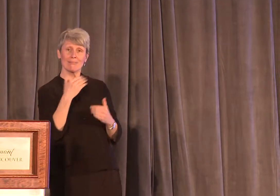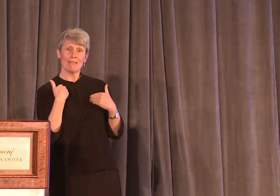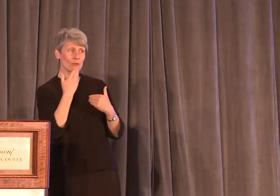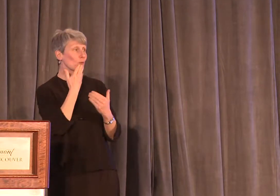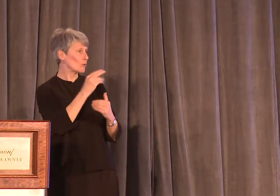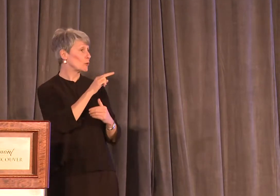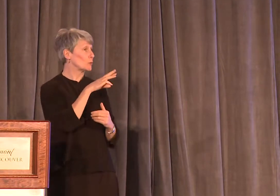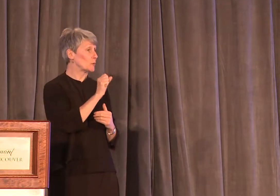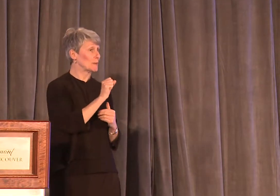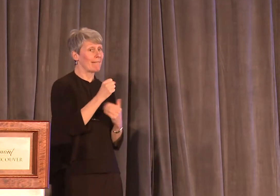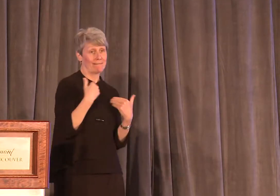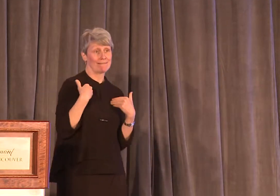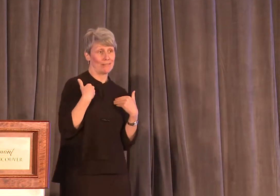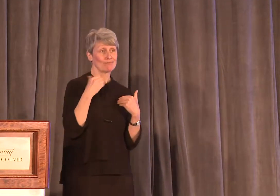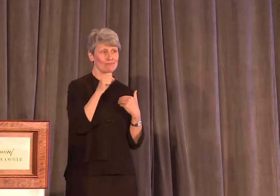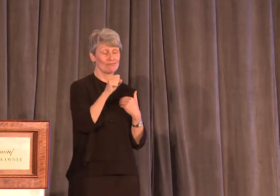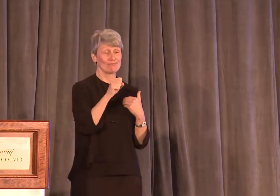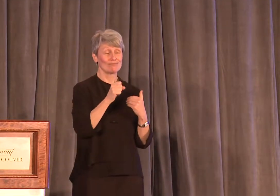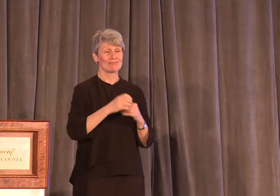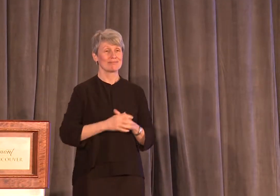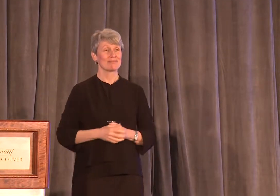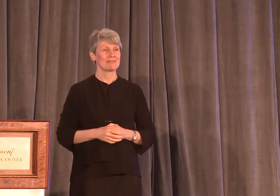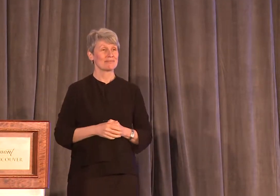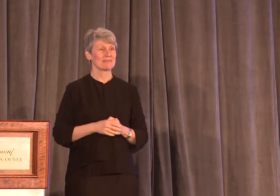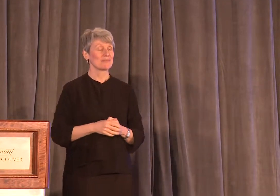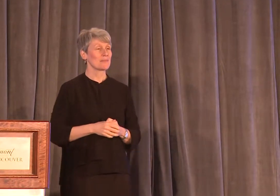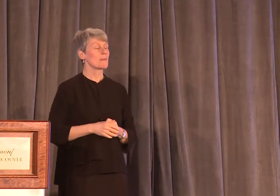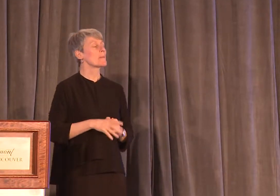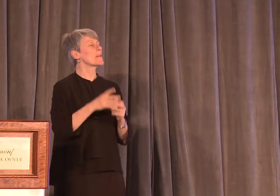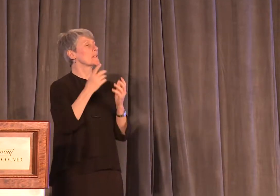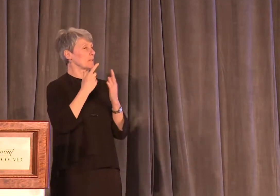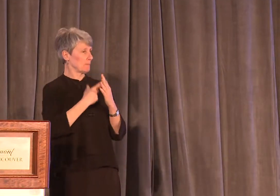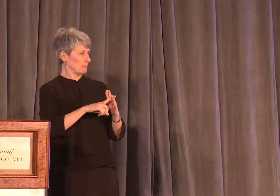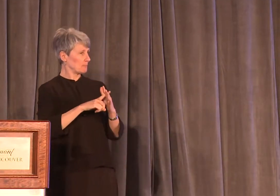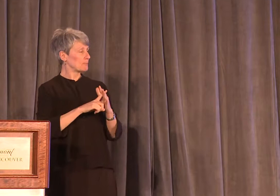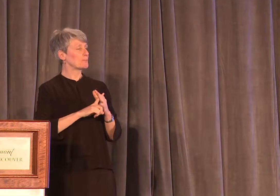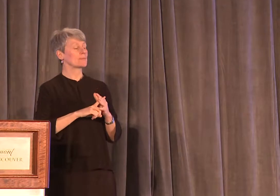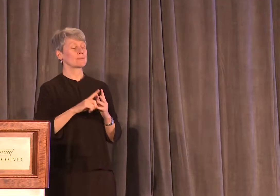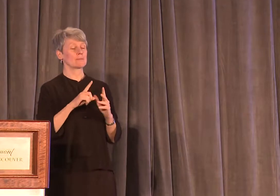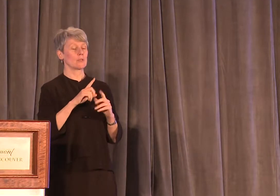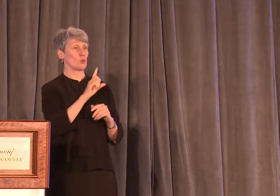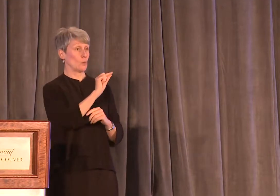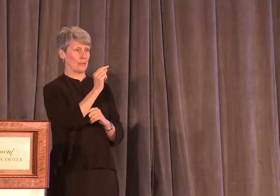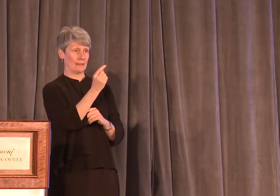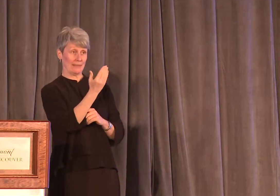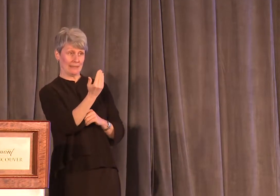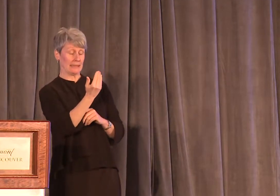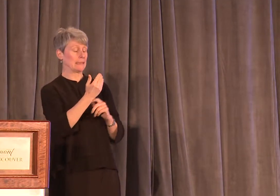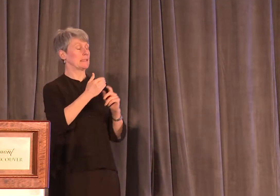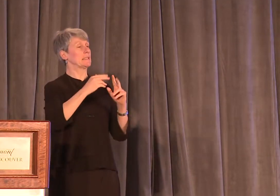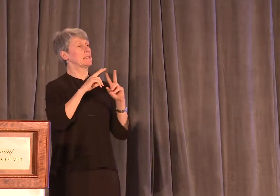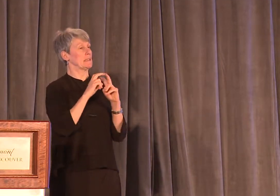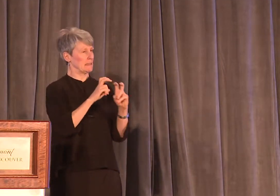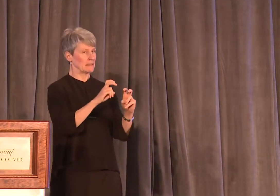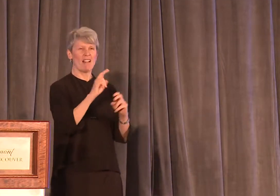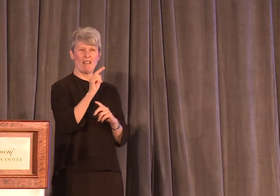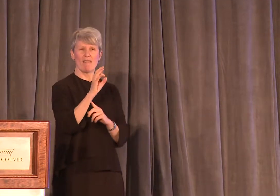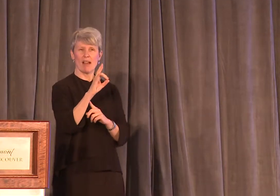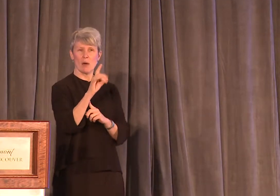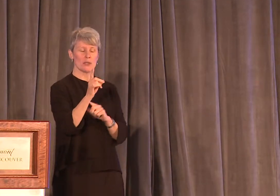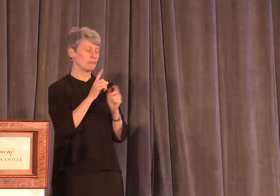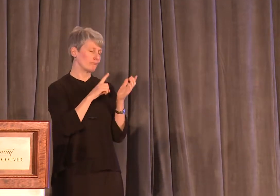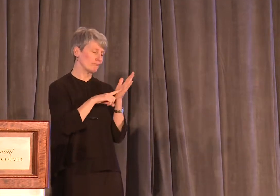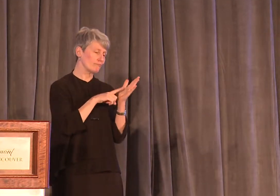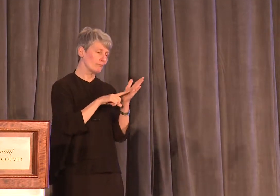there's good news. I first began working on Unfounded in the summer of 2015. At the time,